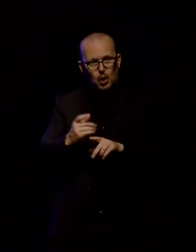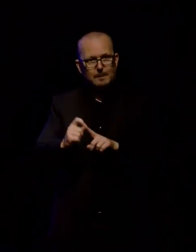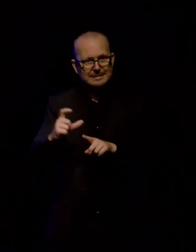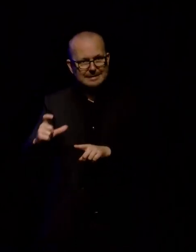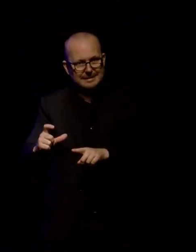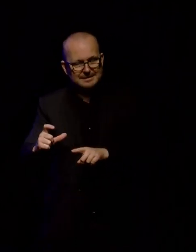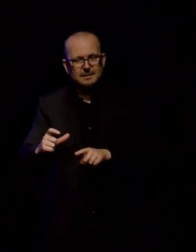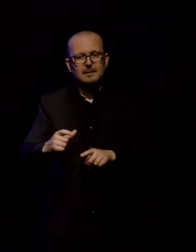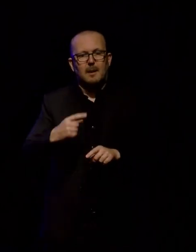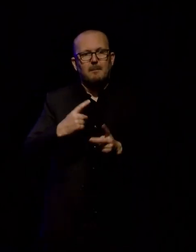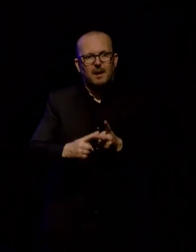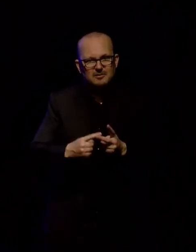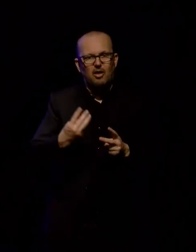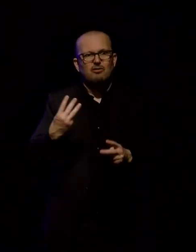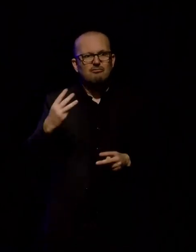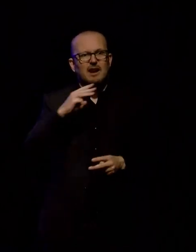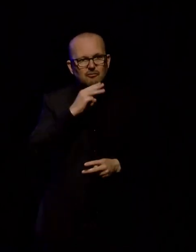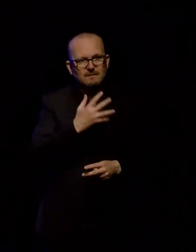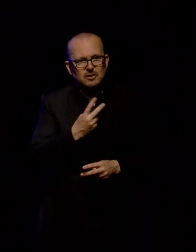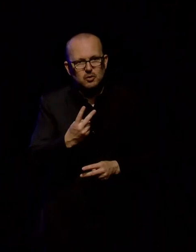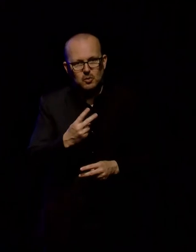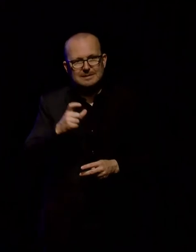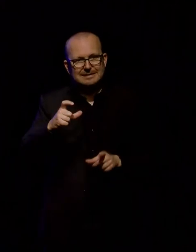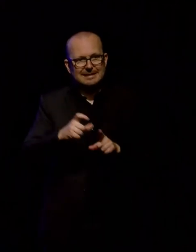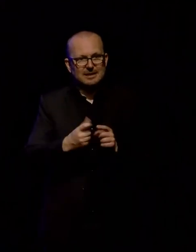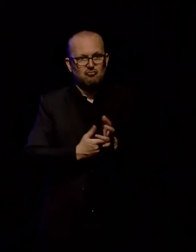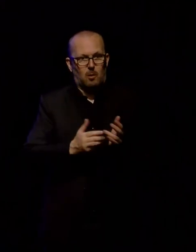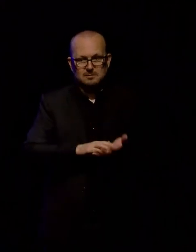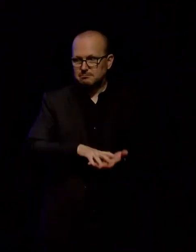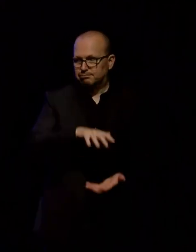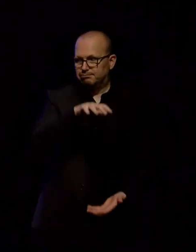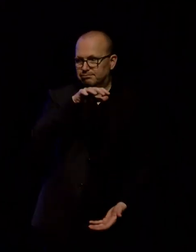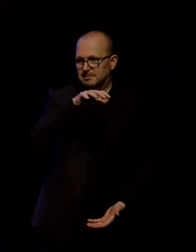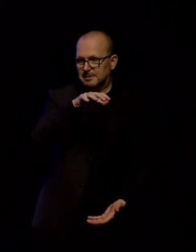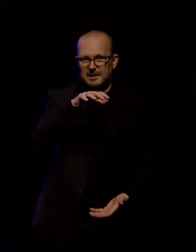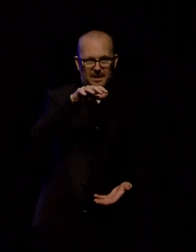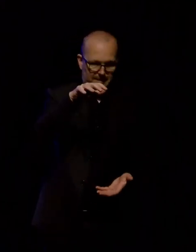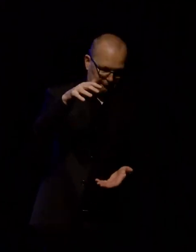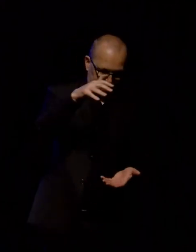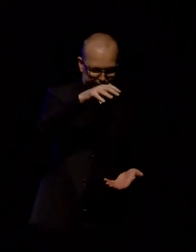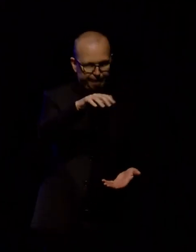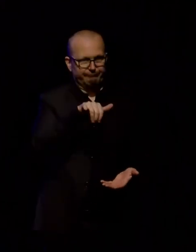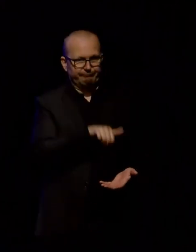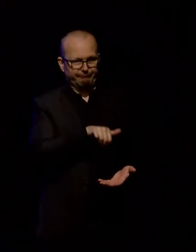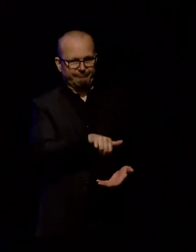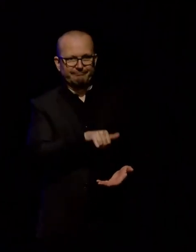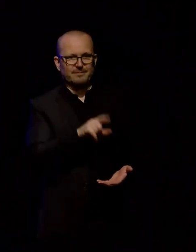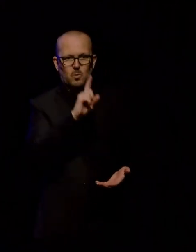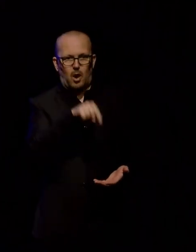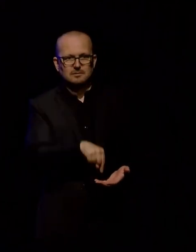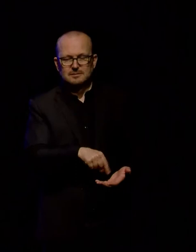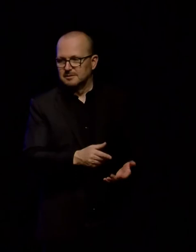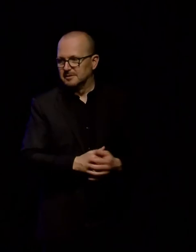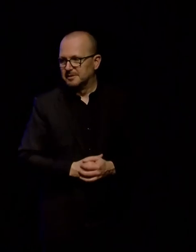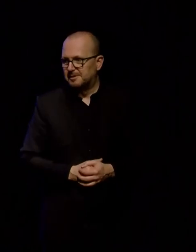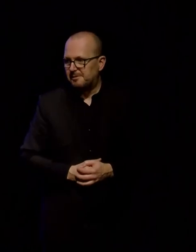the 352 CD-ROMs that, well, contained God knows what. So you can see some stats there.